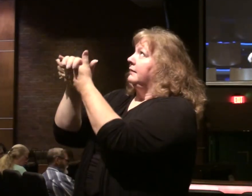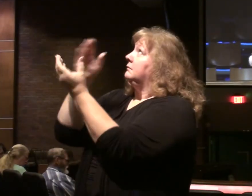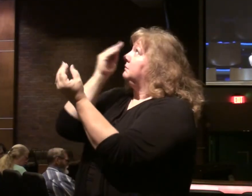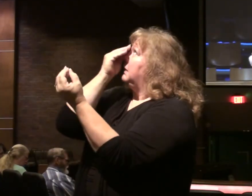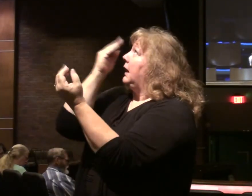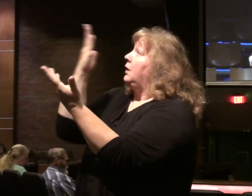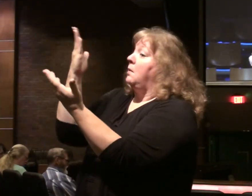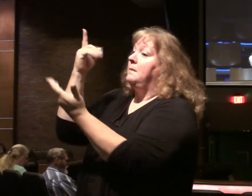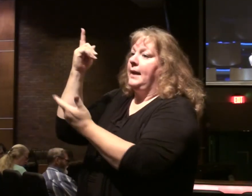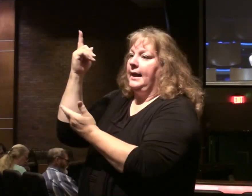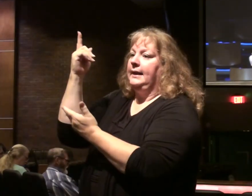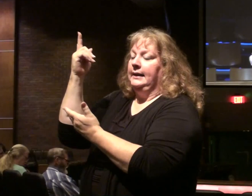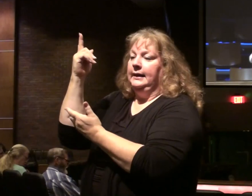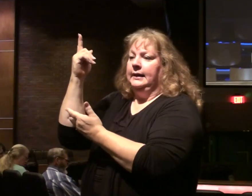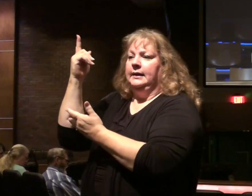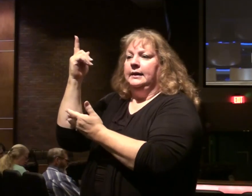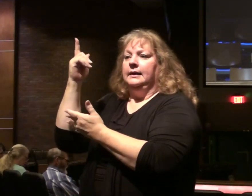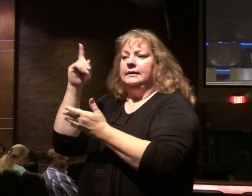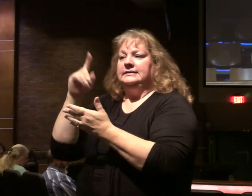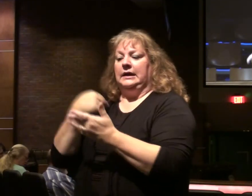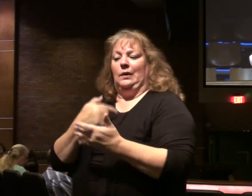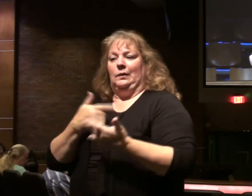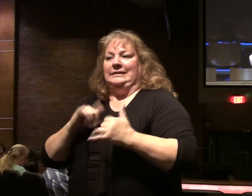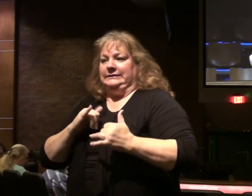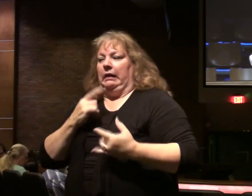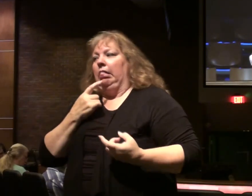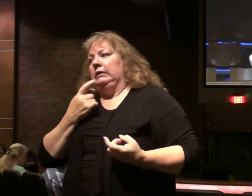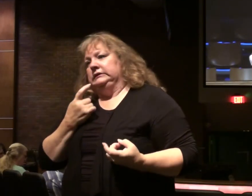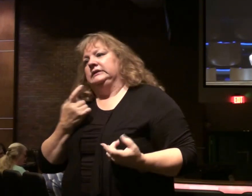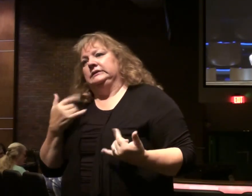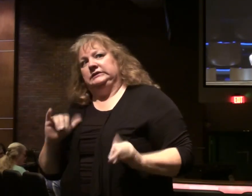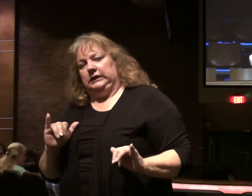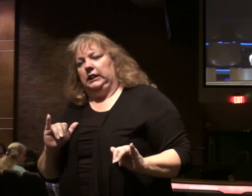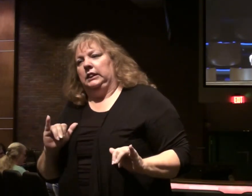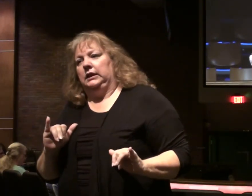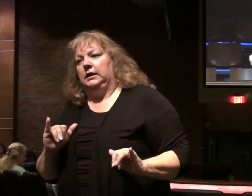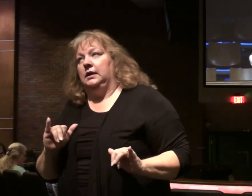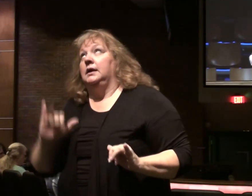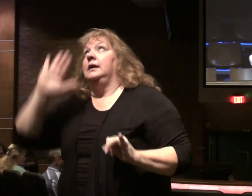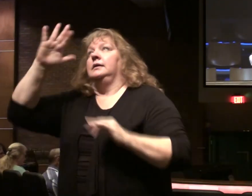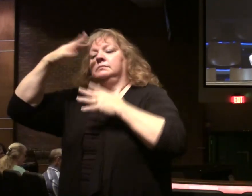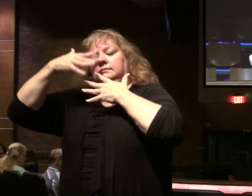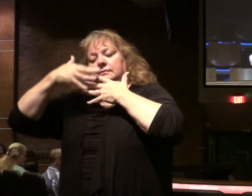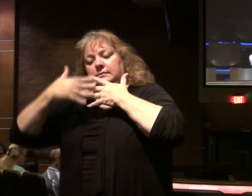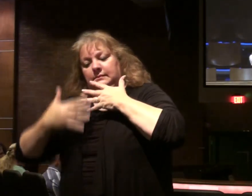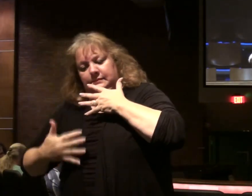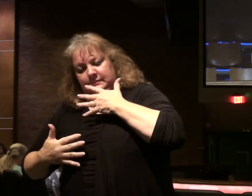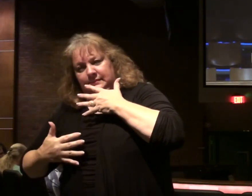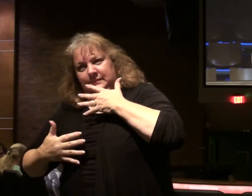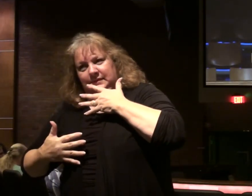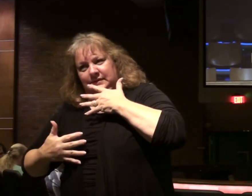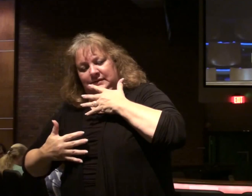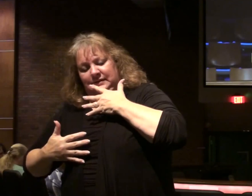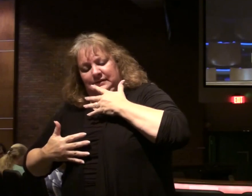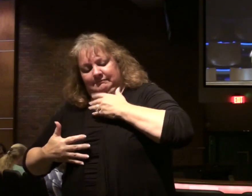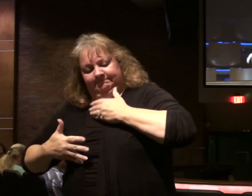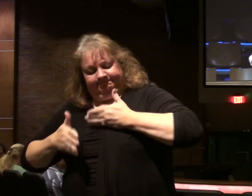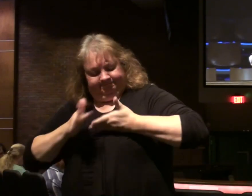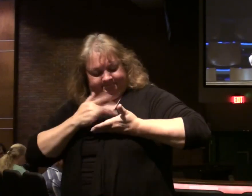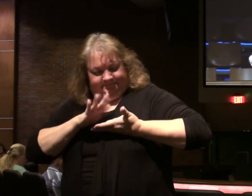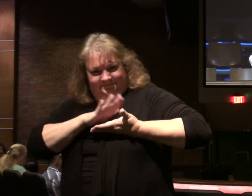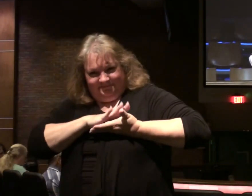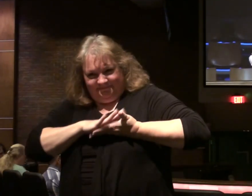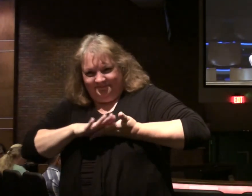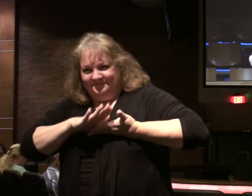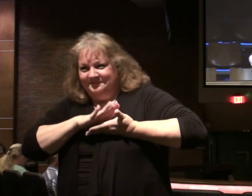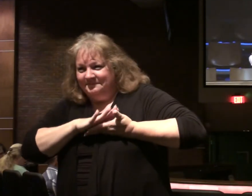obeying the Lord. Talks about the fact. That we're still going to sin. But the blood of Christ. For the believer. Continually cleanses